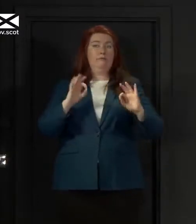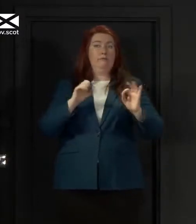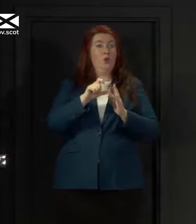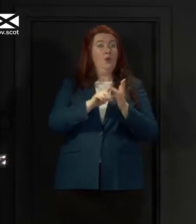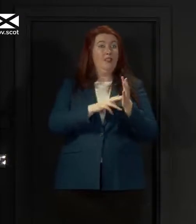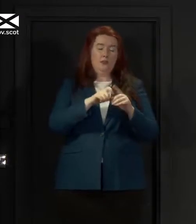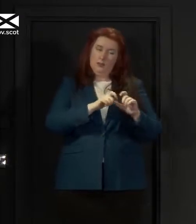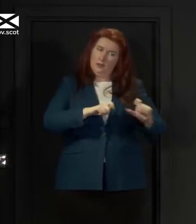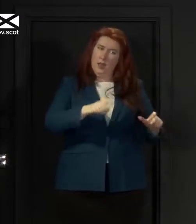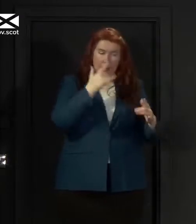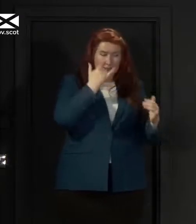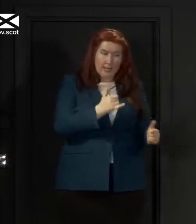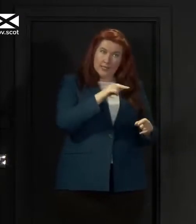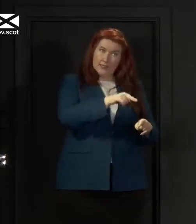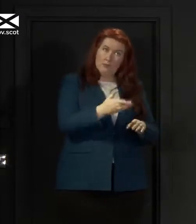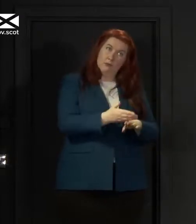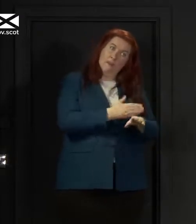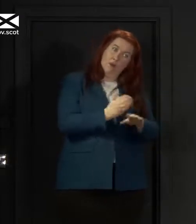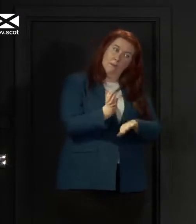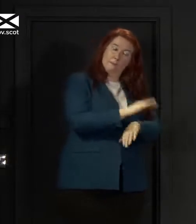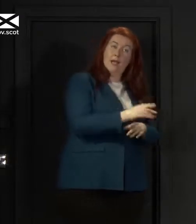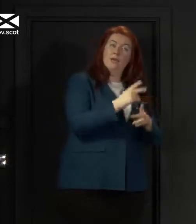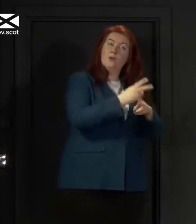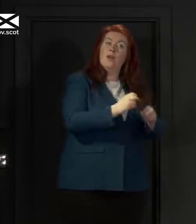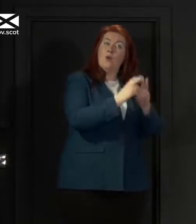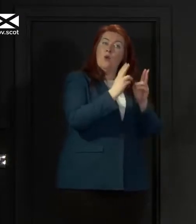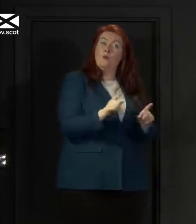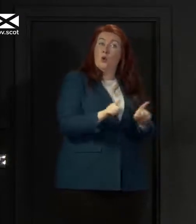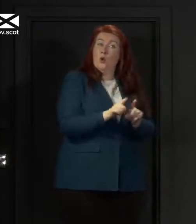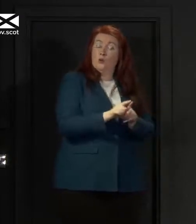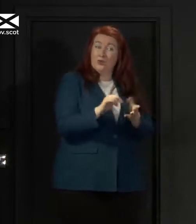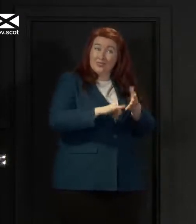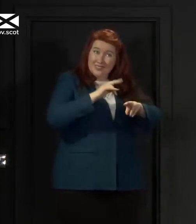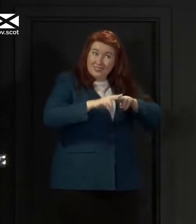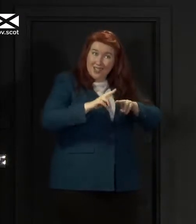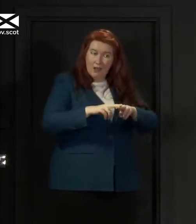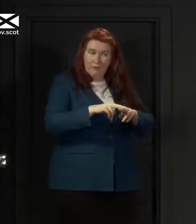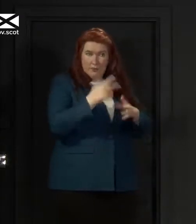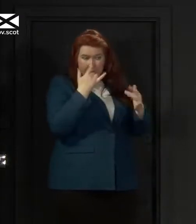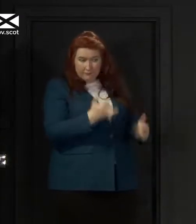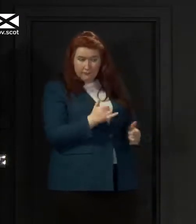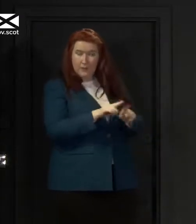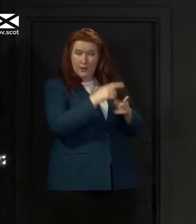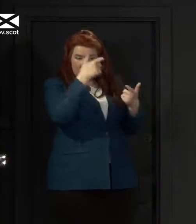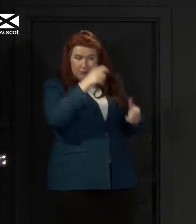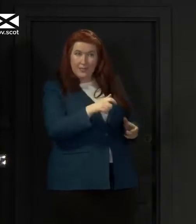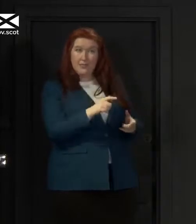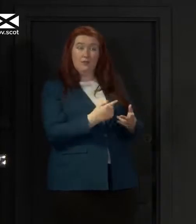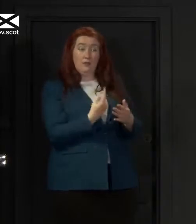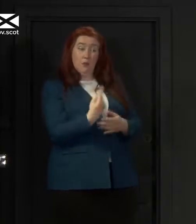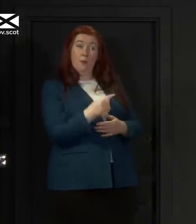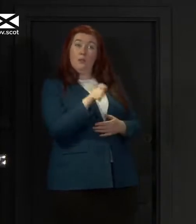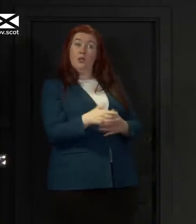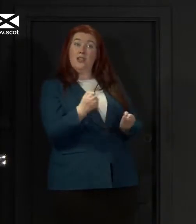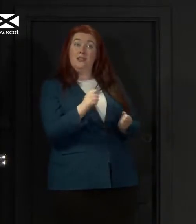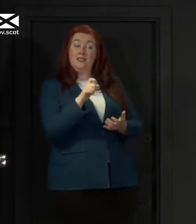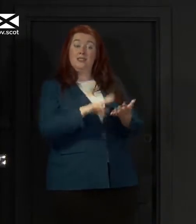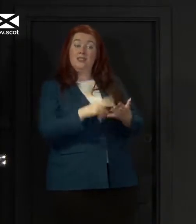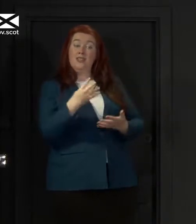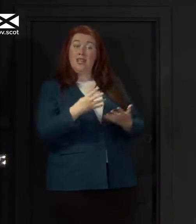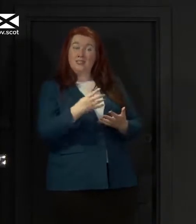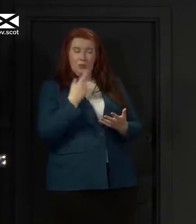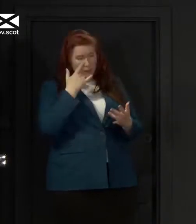testing for care home workers and residents in care homes where there is an active case care home workers